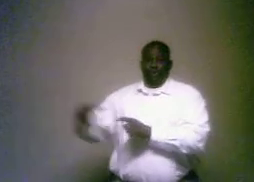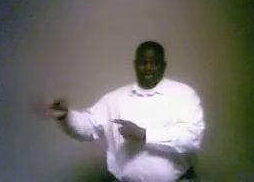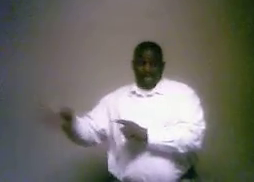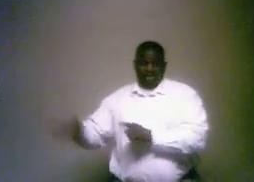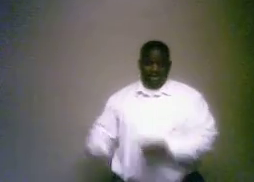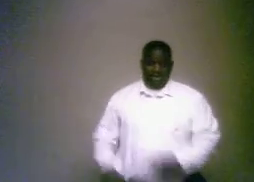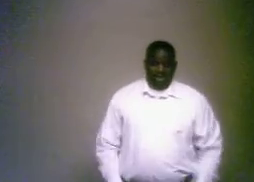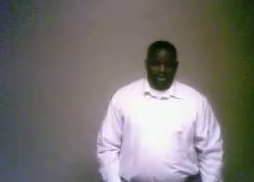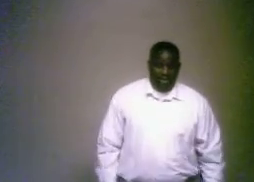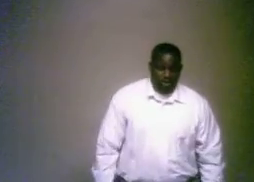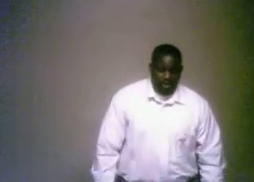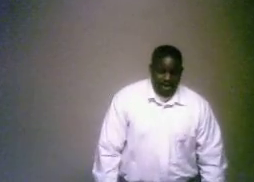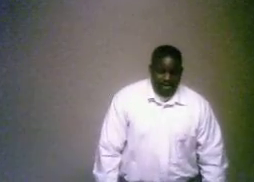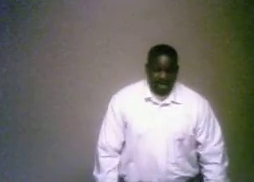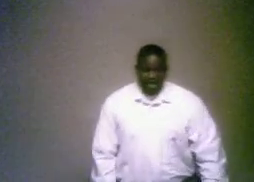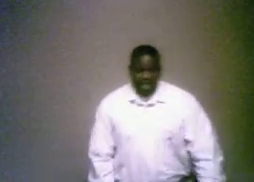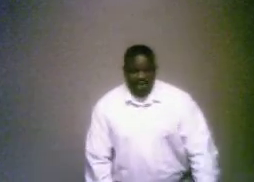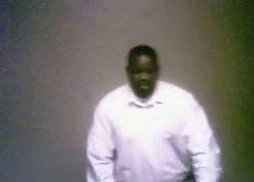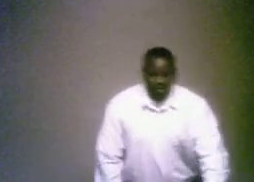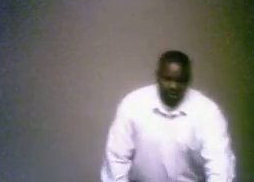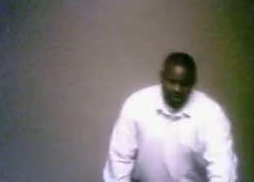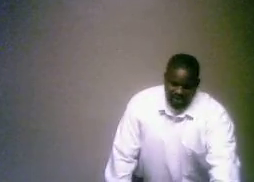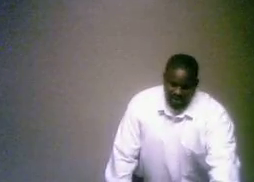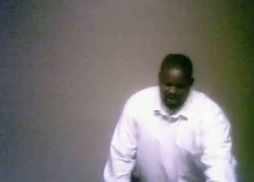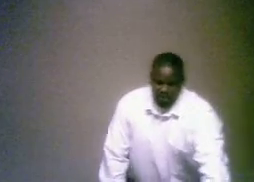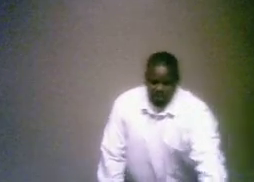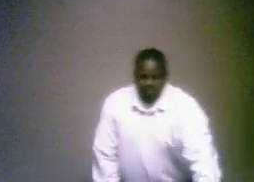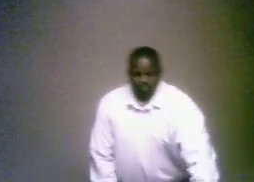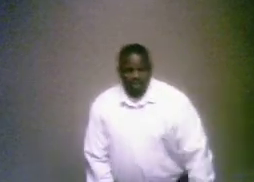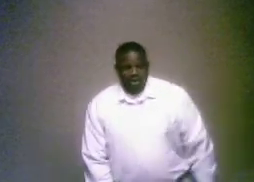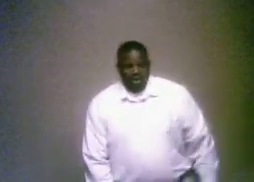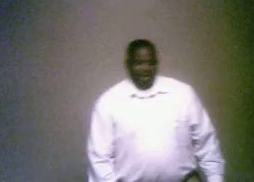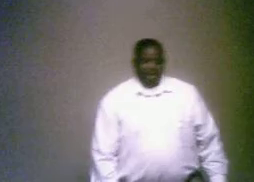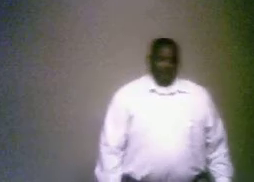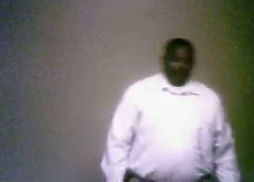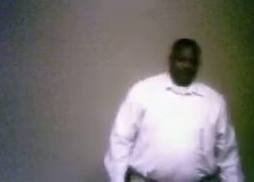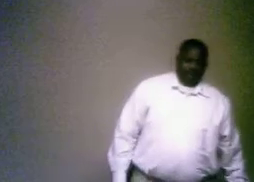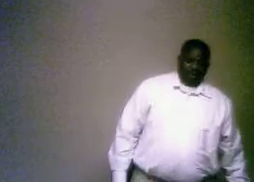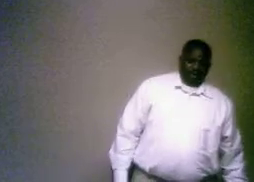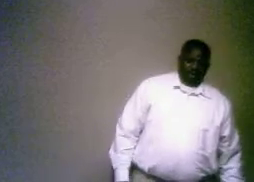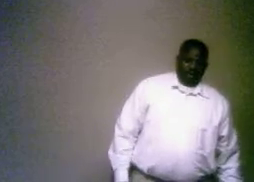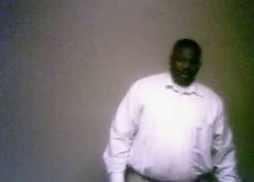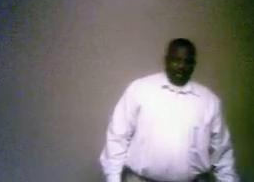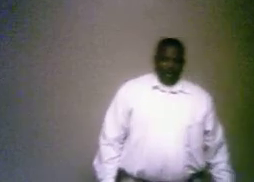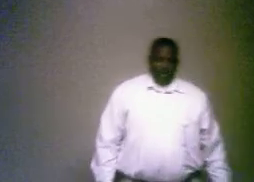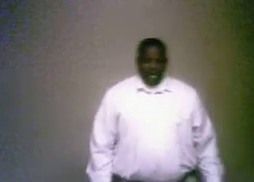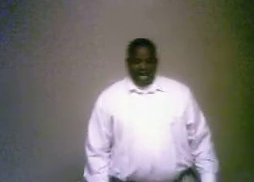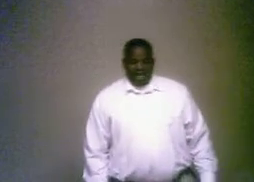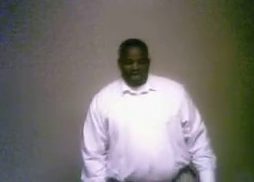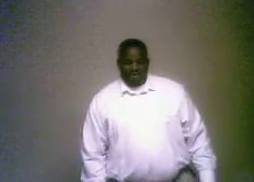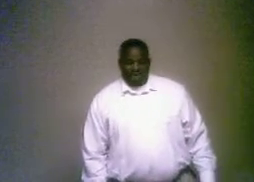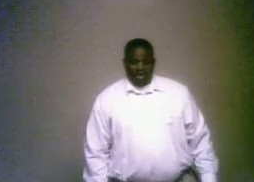ascension. This is Luke. And let's see how Dr. Luke takes it. Luke 24. I want to start